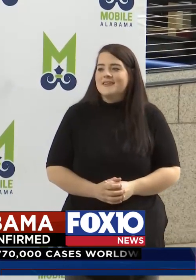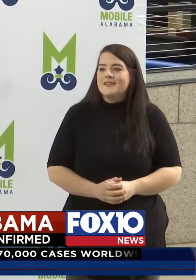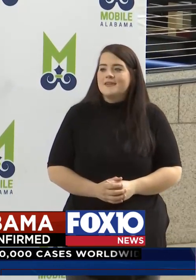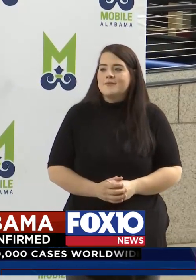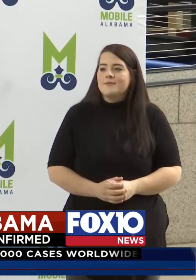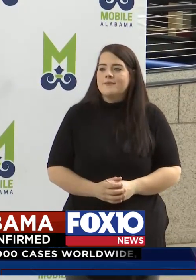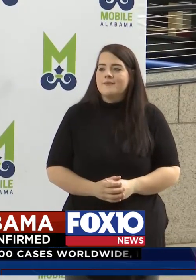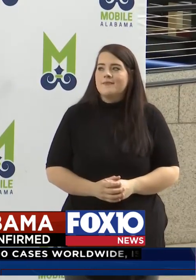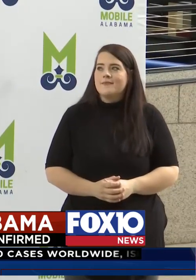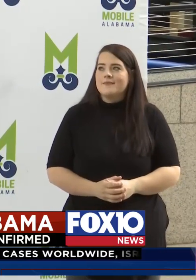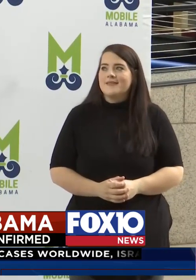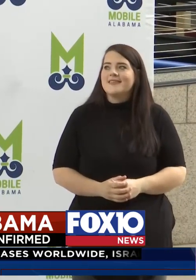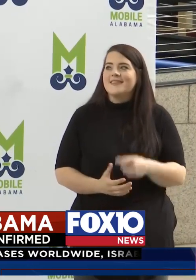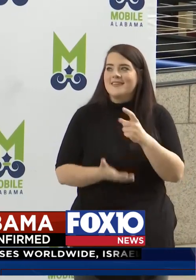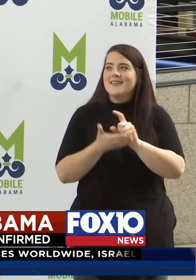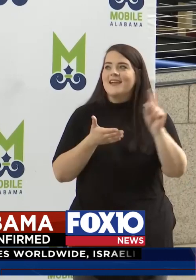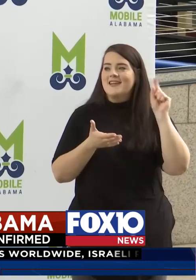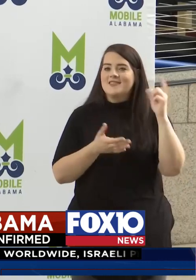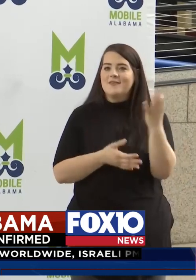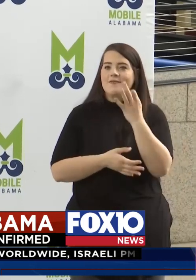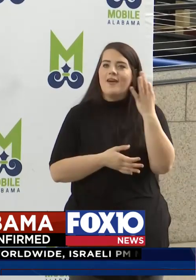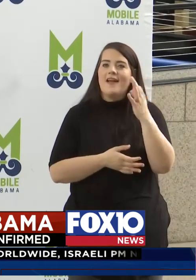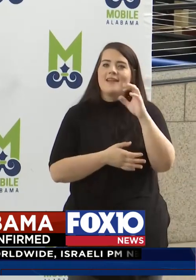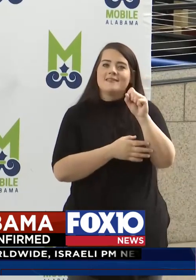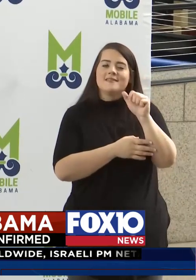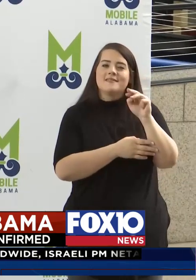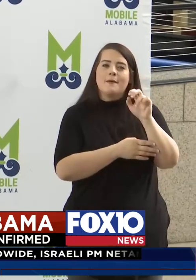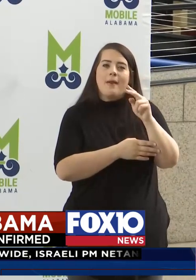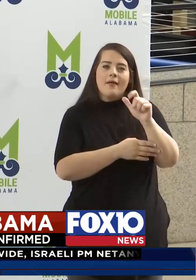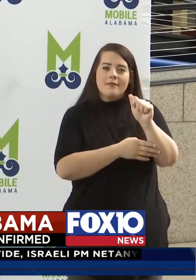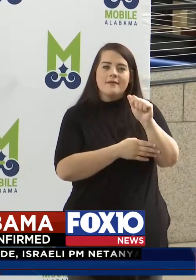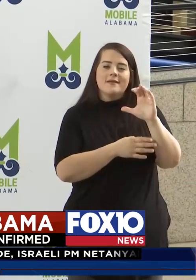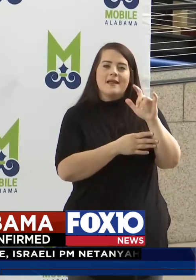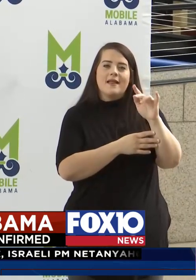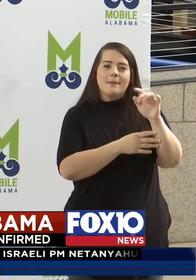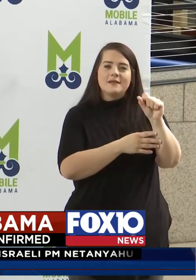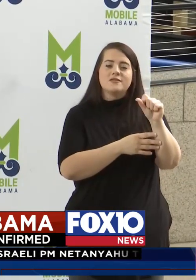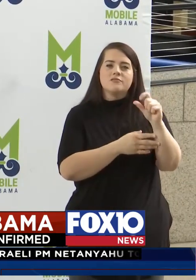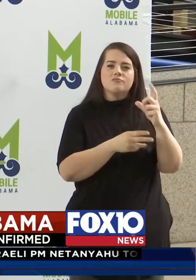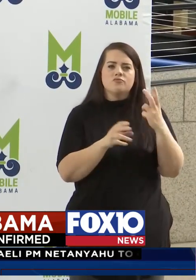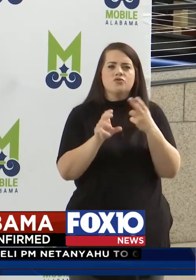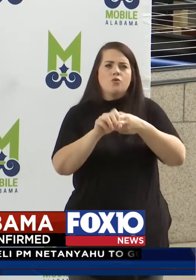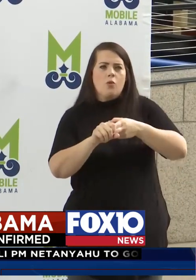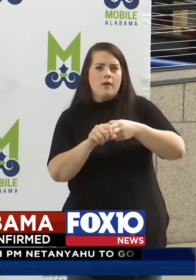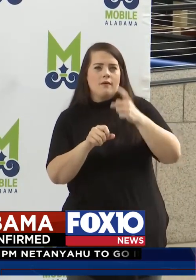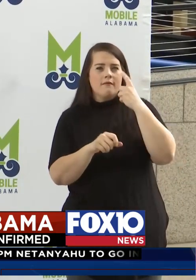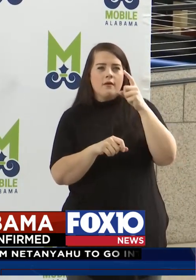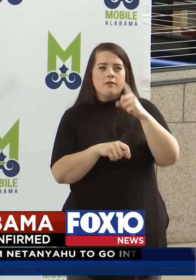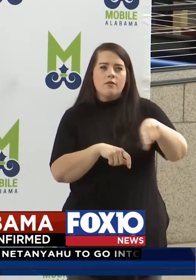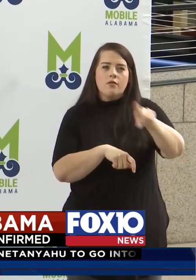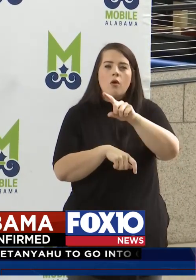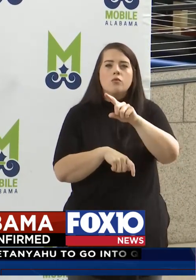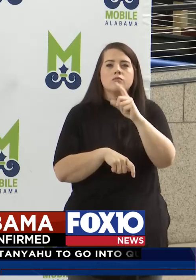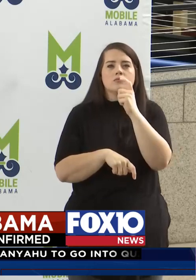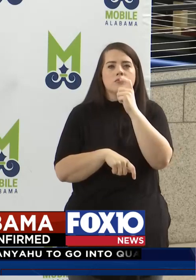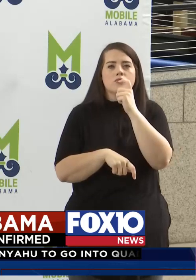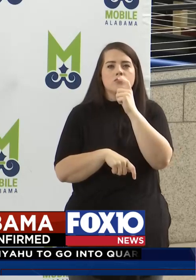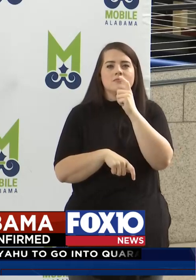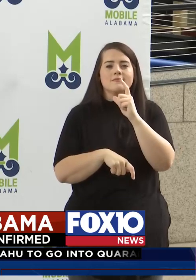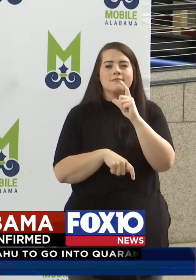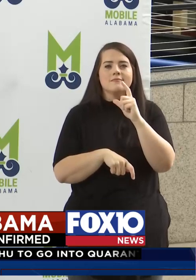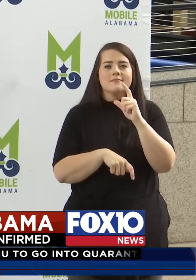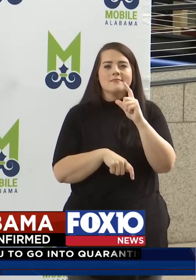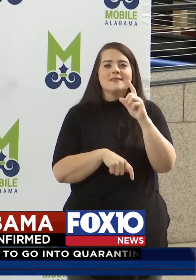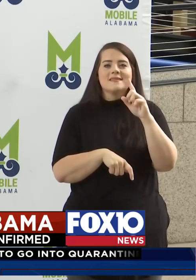So last, I think it was Friday, that Samantha Clement joined us. For those who are hearing